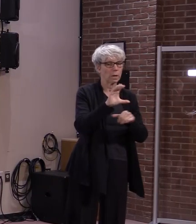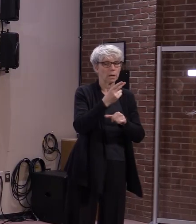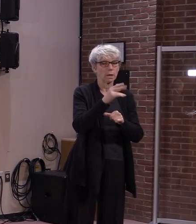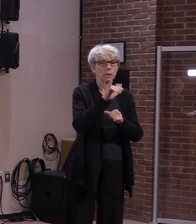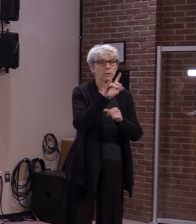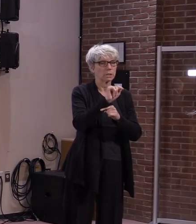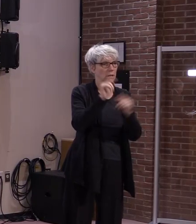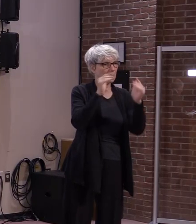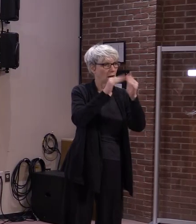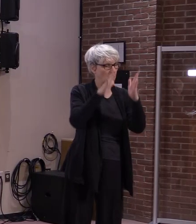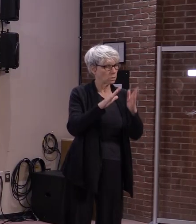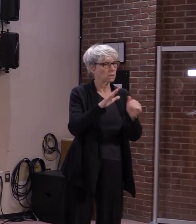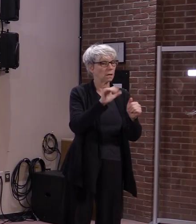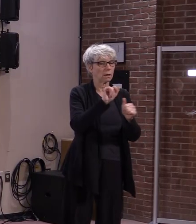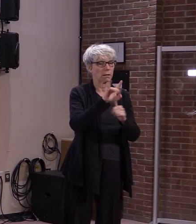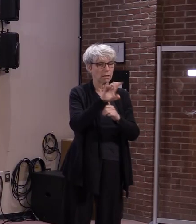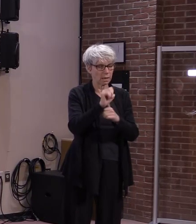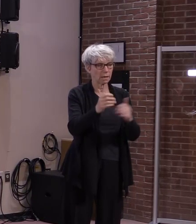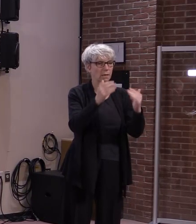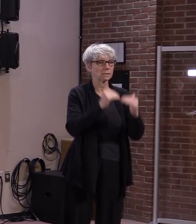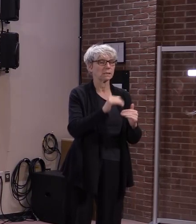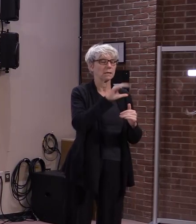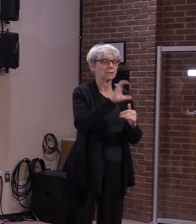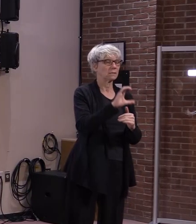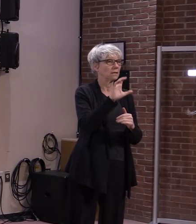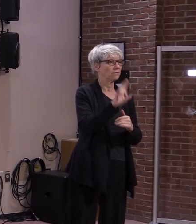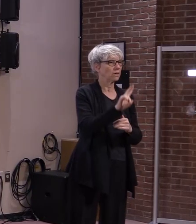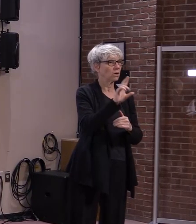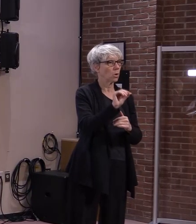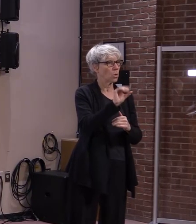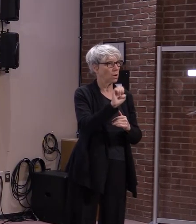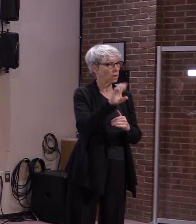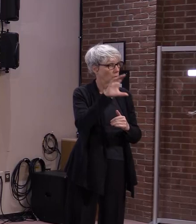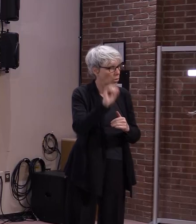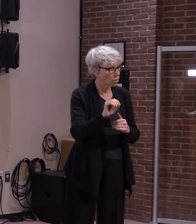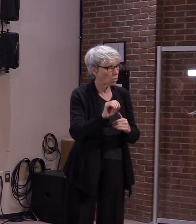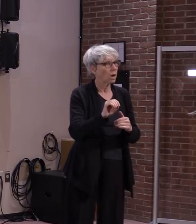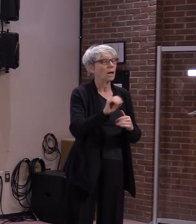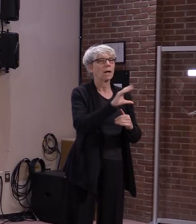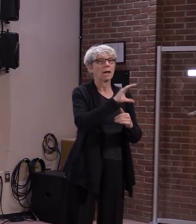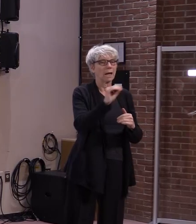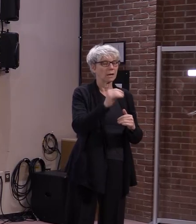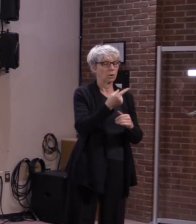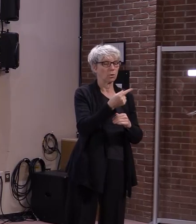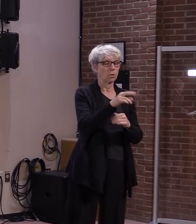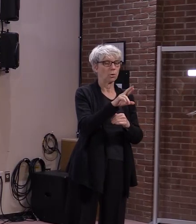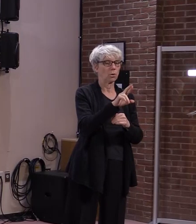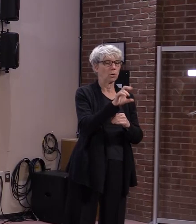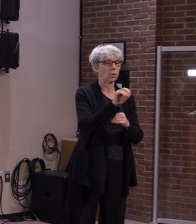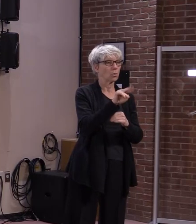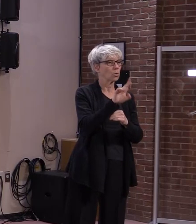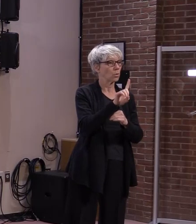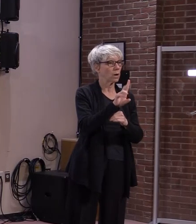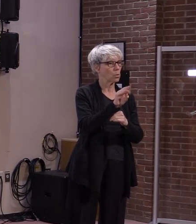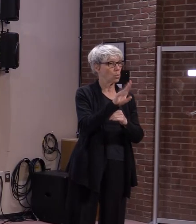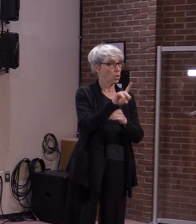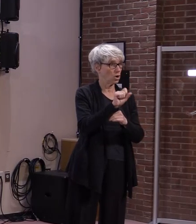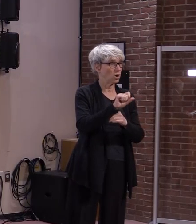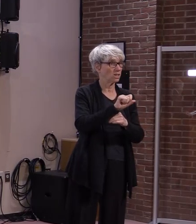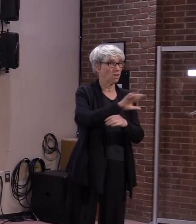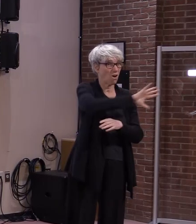Champlain Valley Office of Economic Opportunity and Ground Works and we have agreed